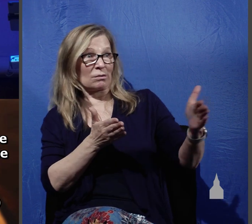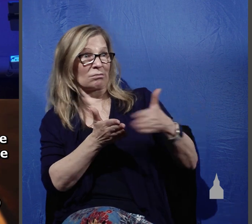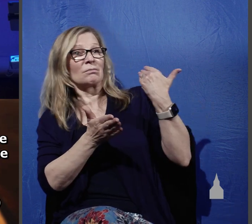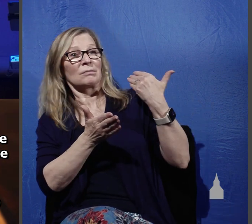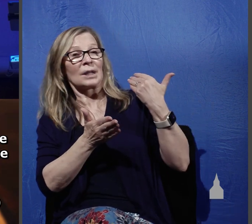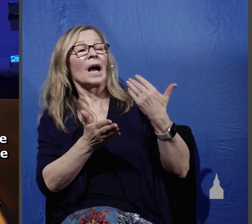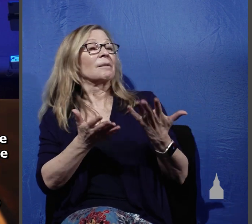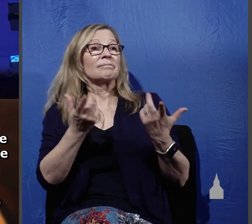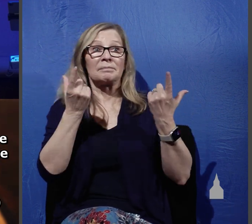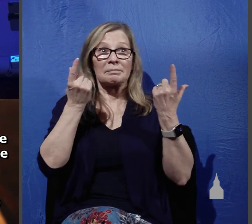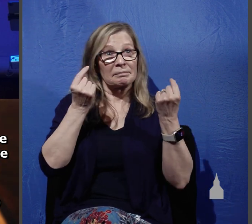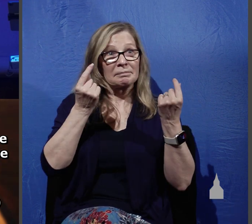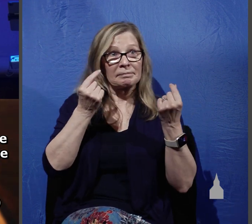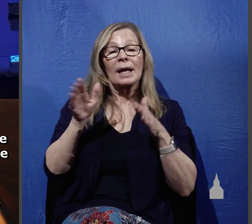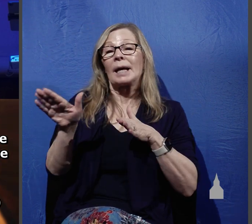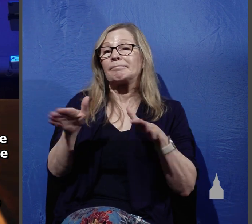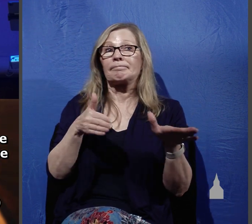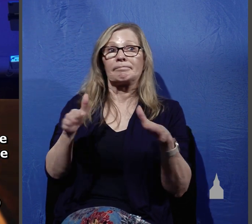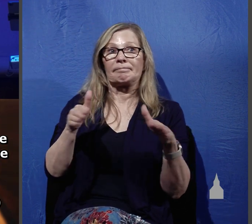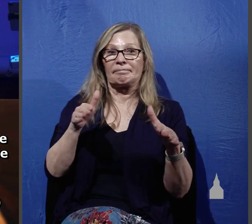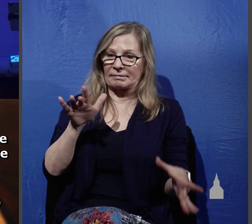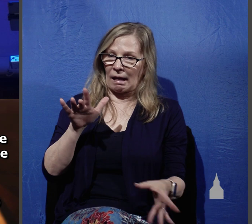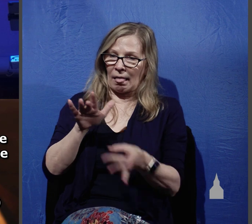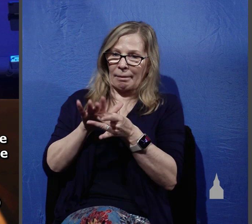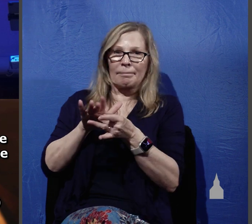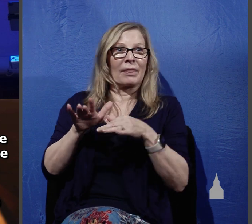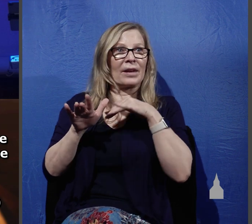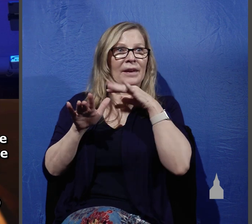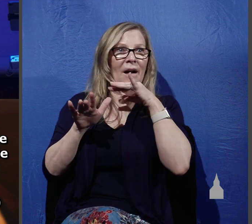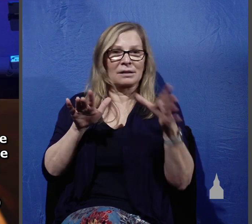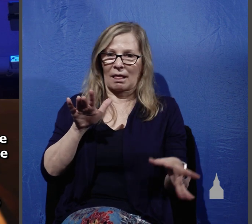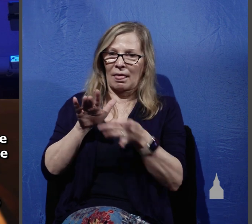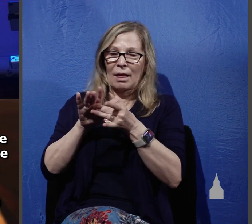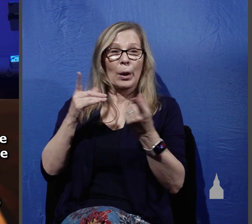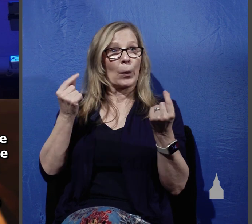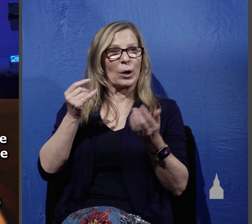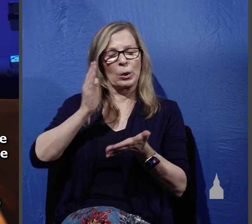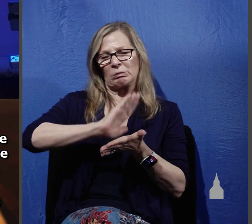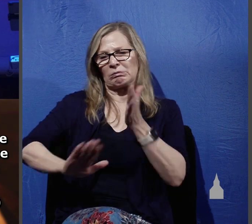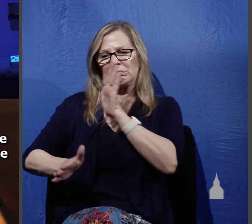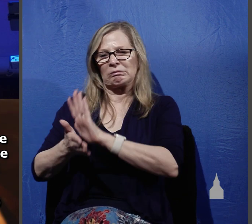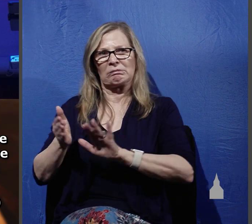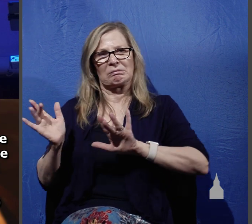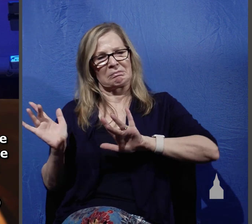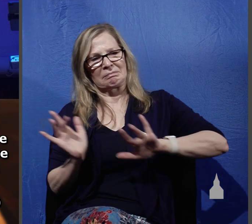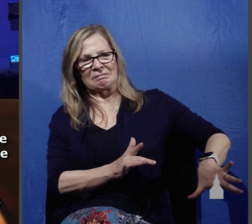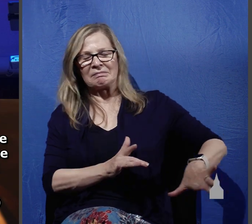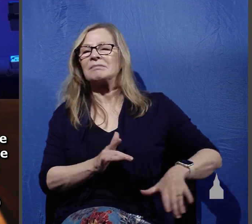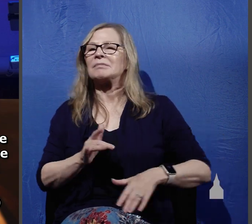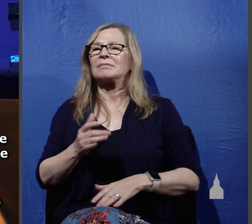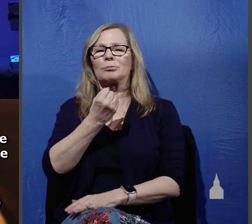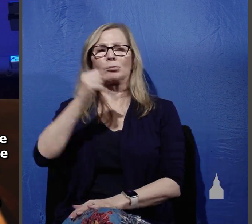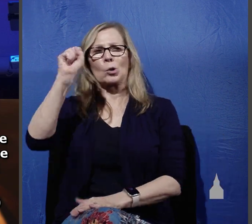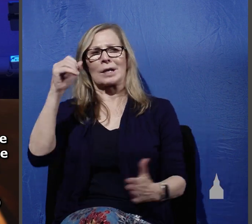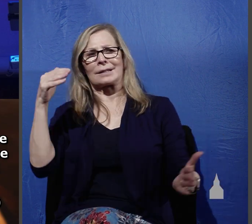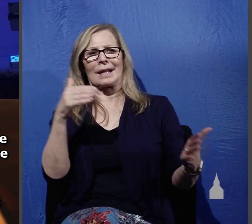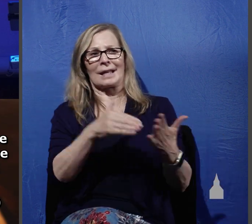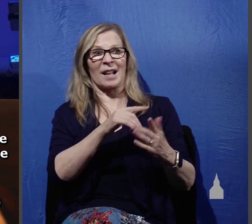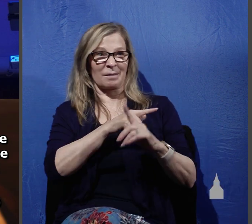of your city which clings to our feet, we wipe off and protest against you. Yet be sure of this, that the kingdom of God has come near.